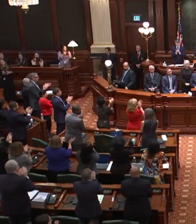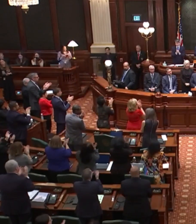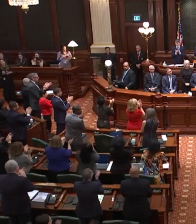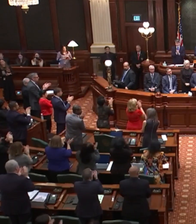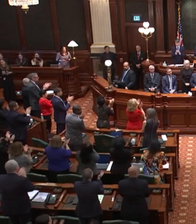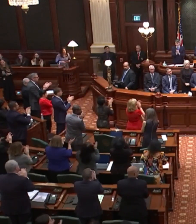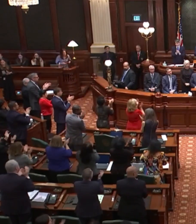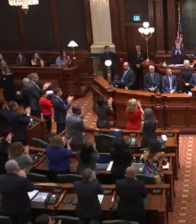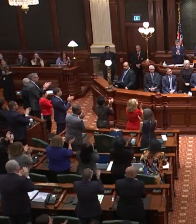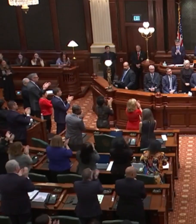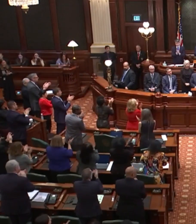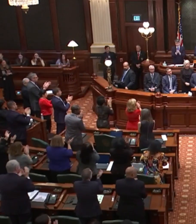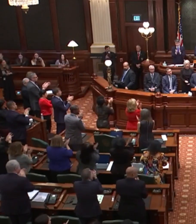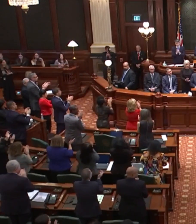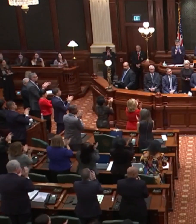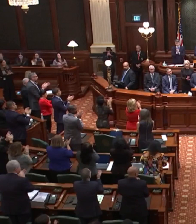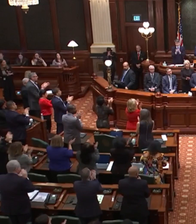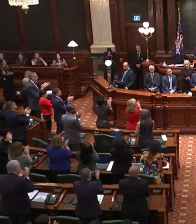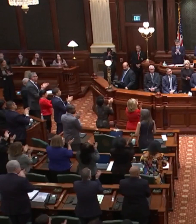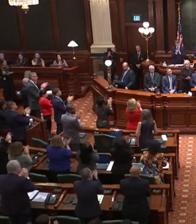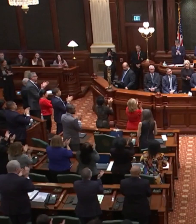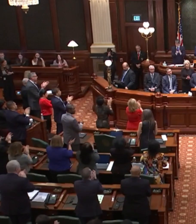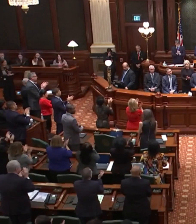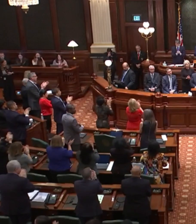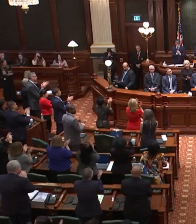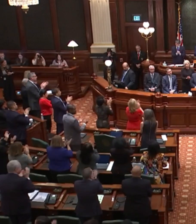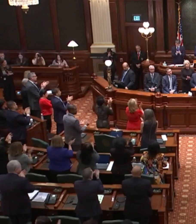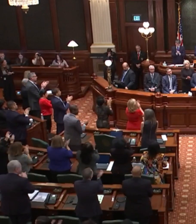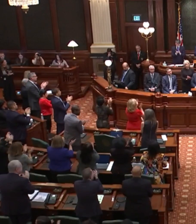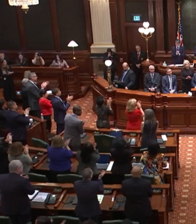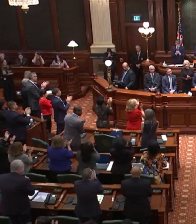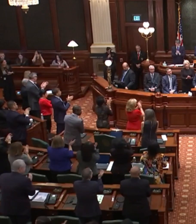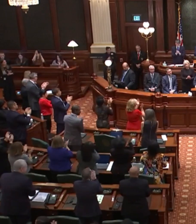so so